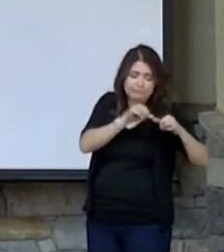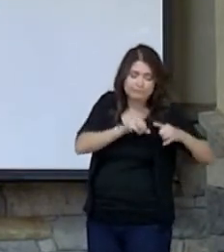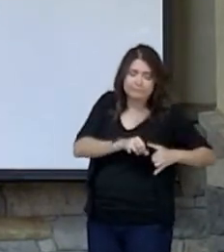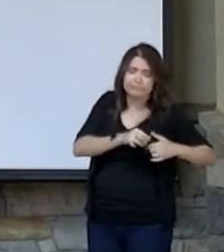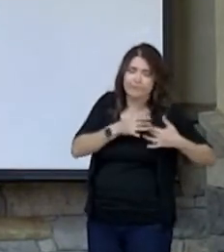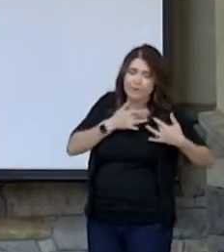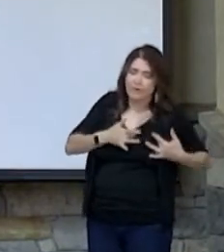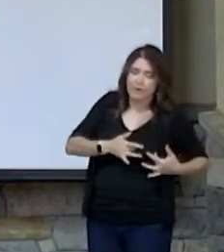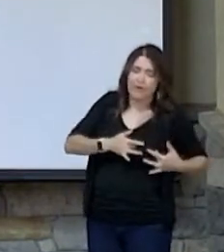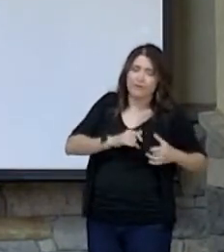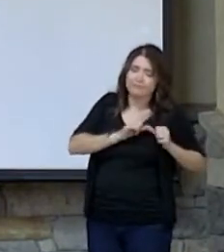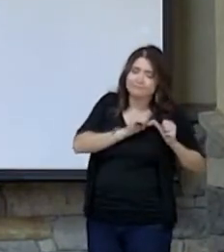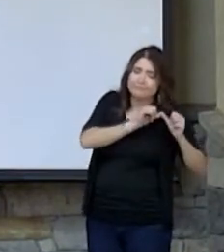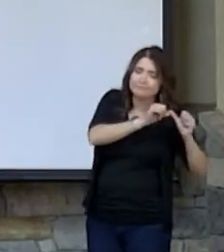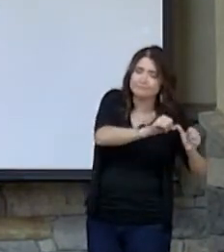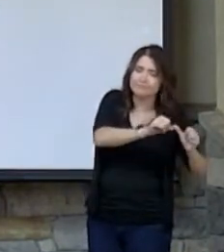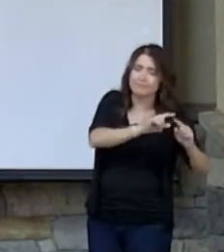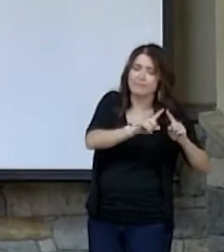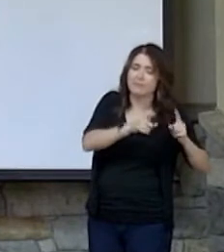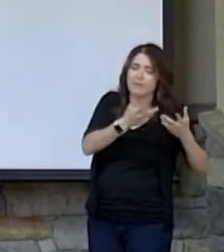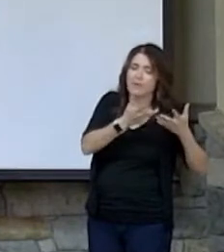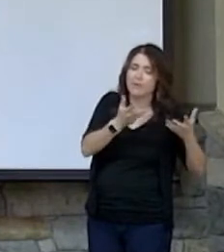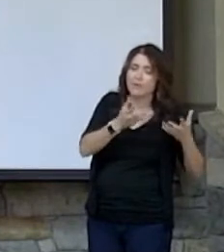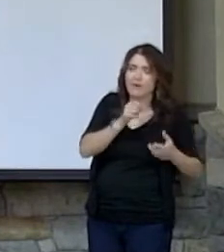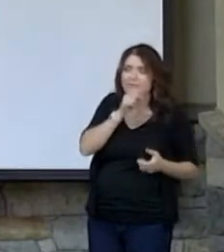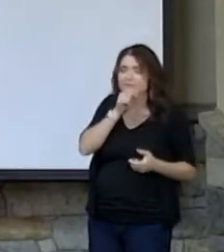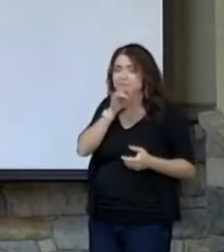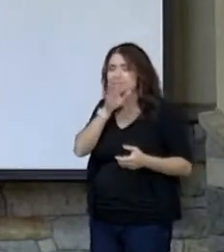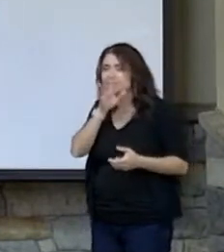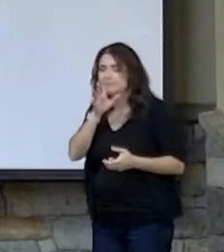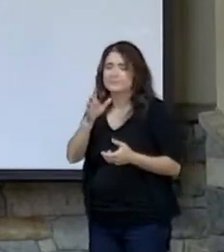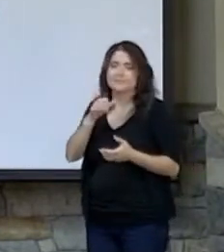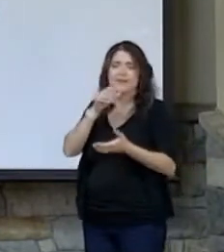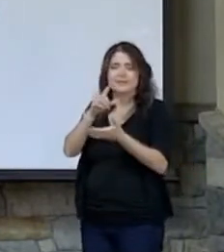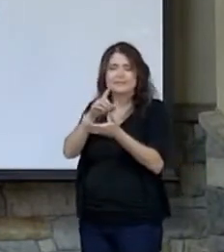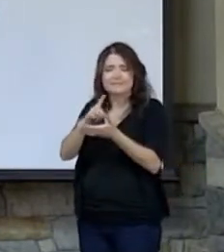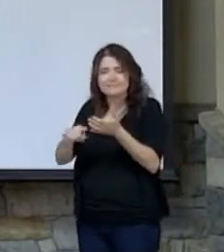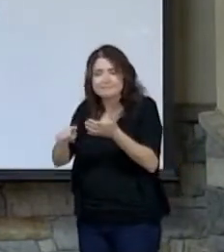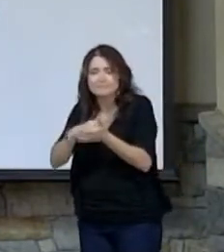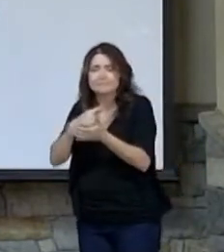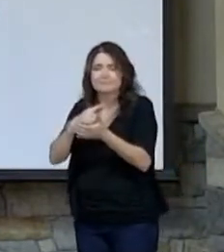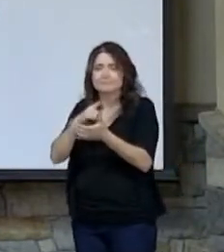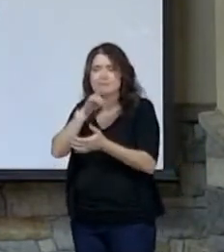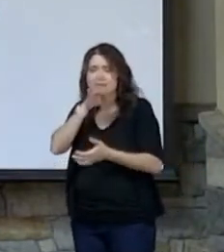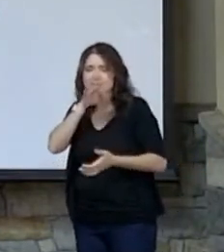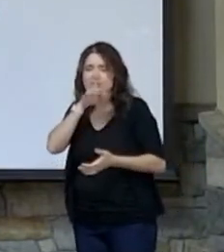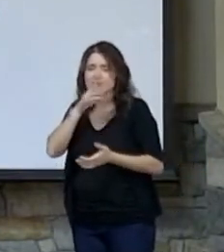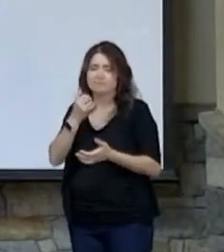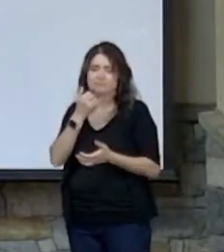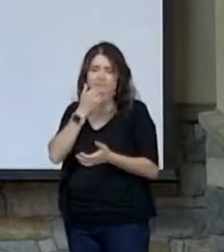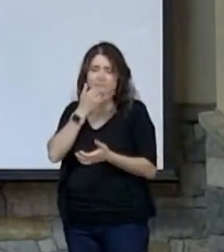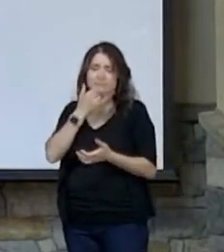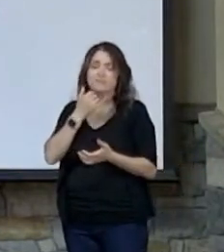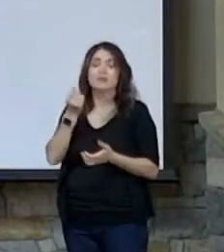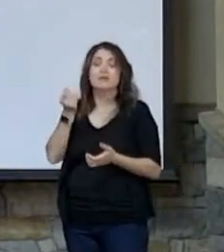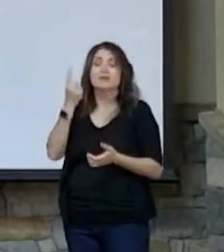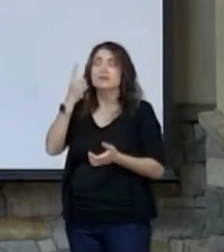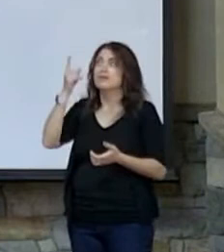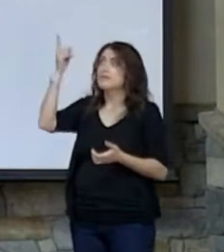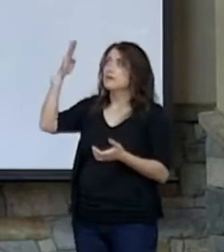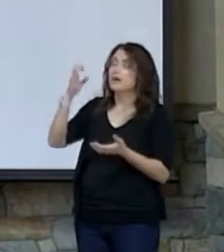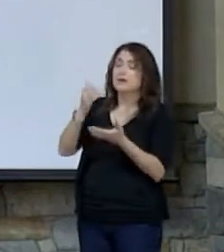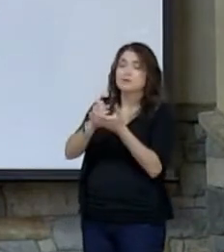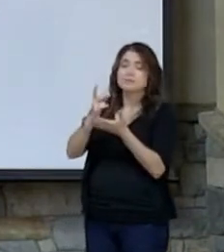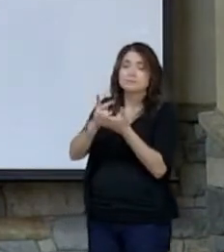heart. It's what comes out who does not slander with his tongue. You see, the God approved person